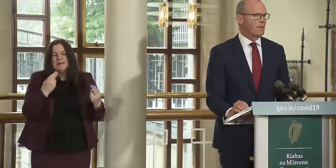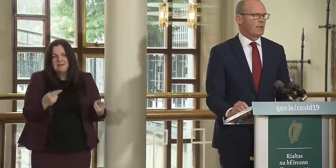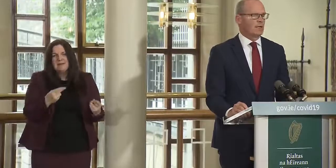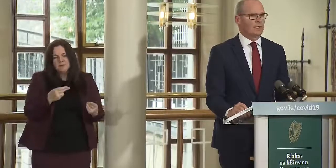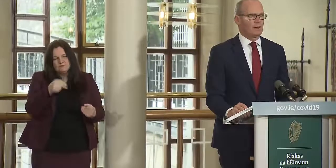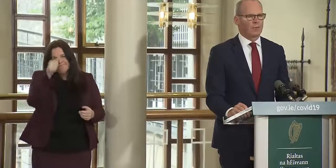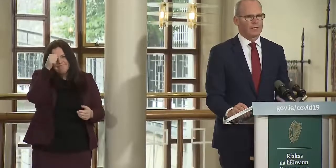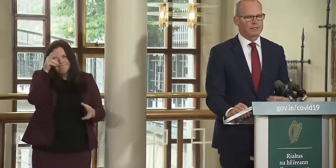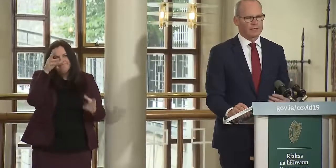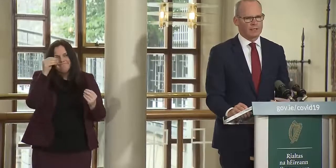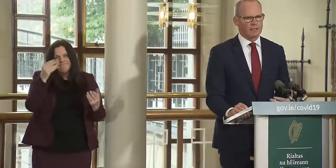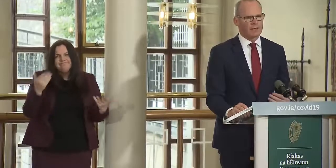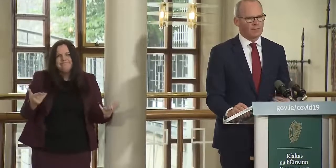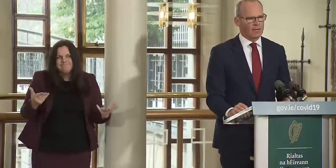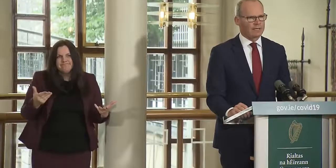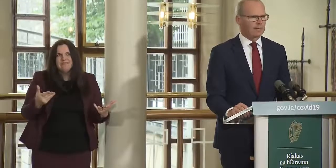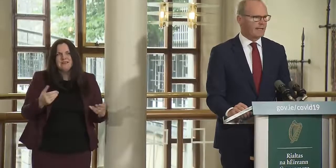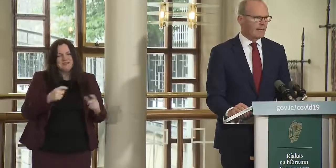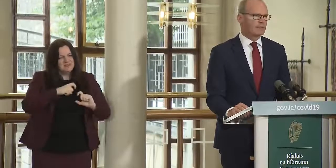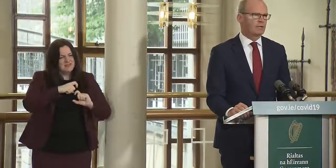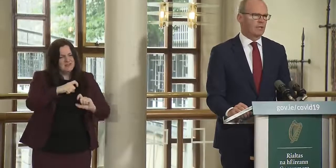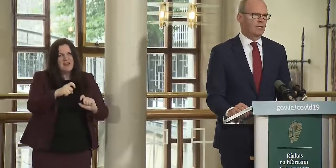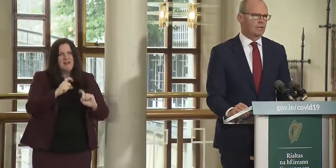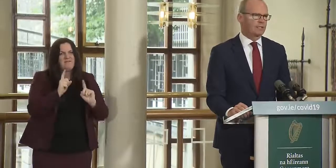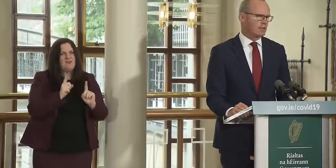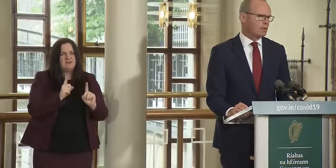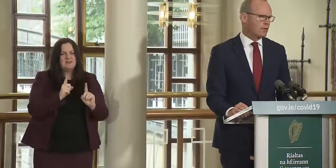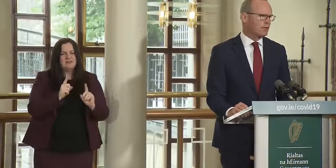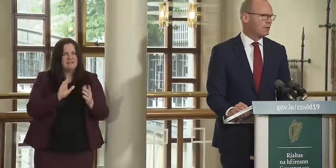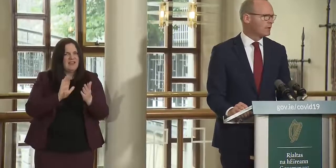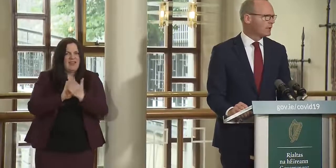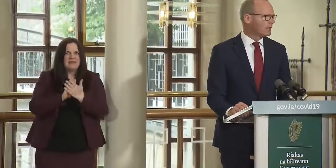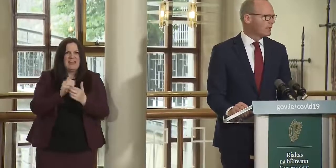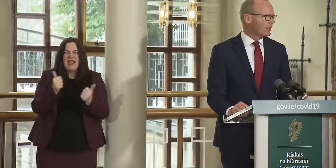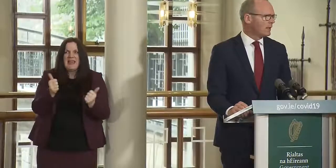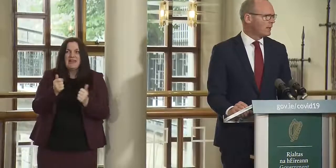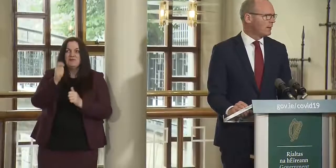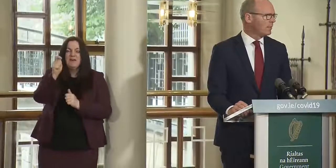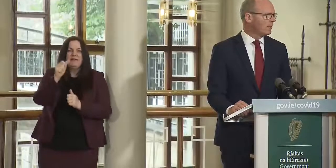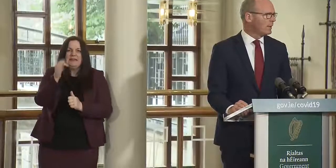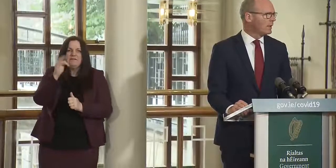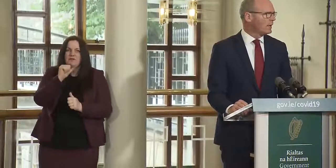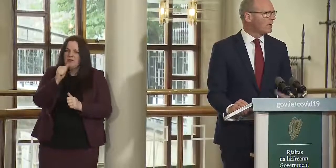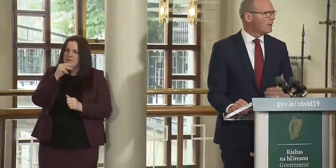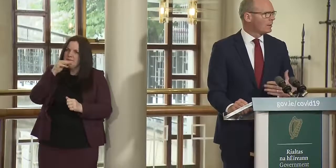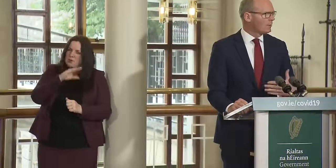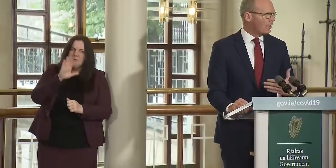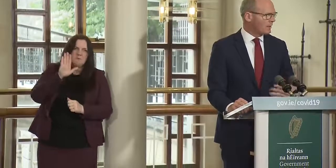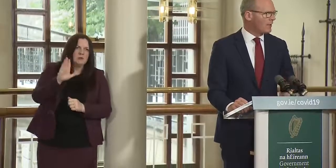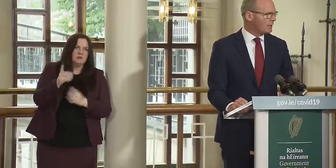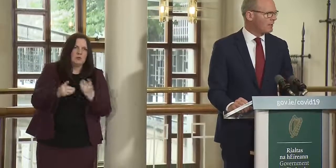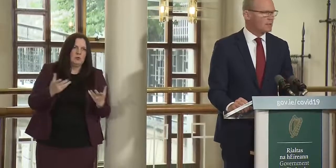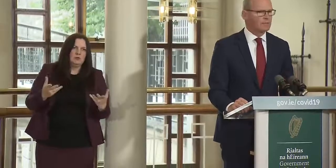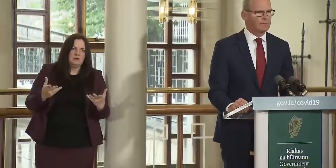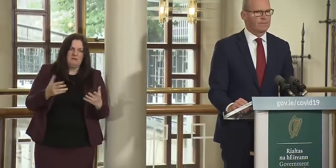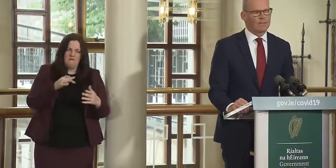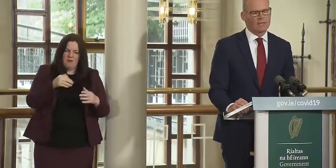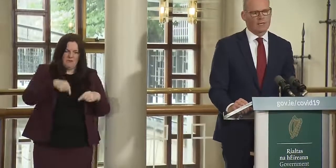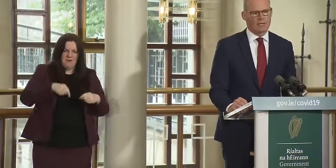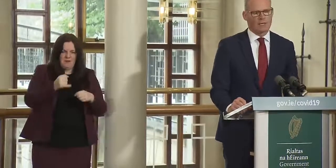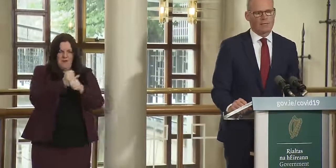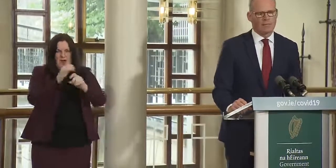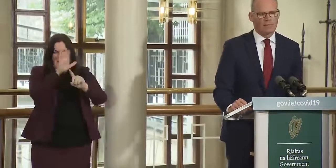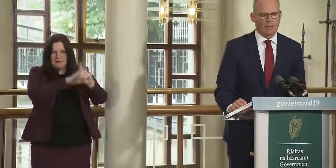uh we are still advising against all non-essential travel um from the island of ireland